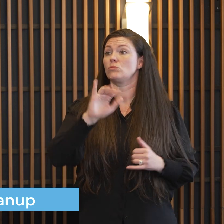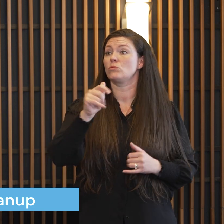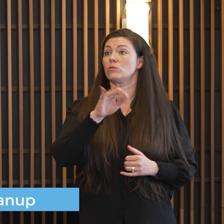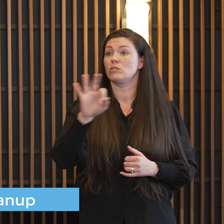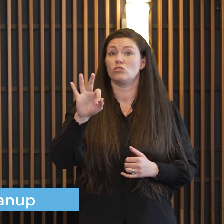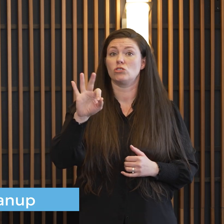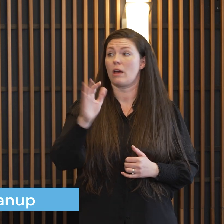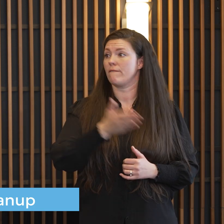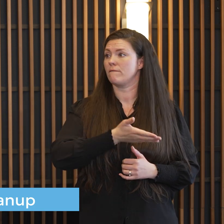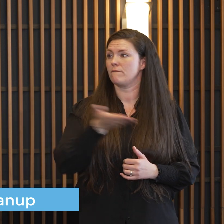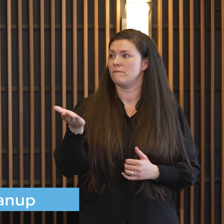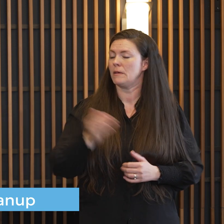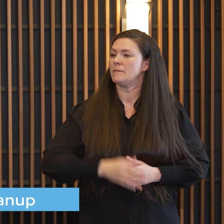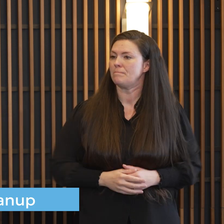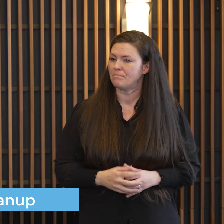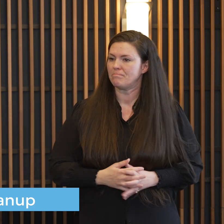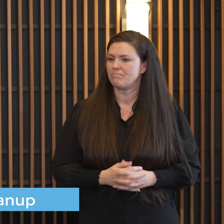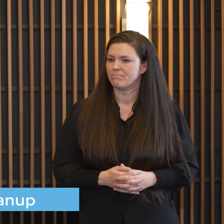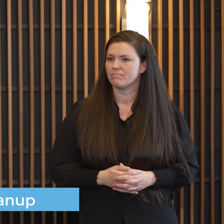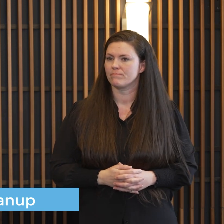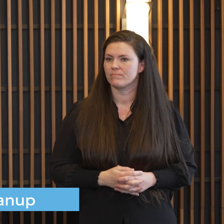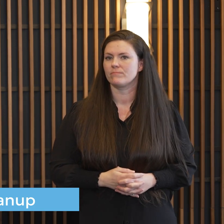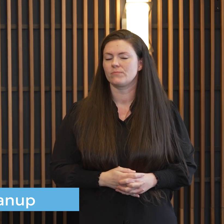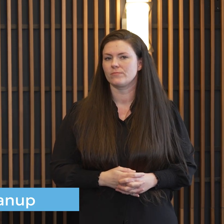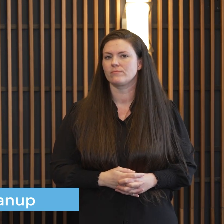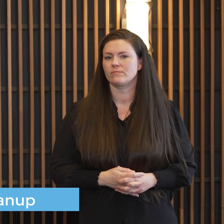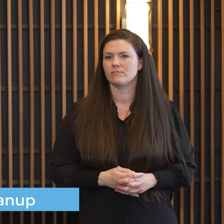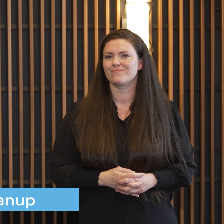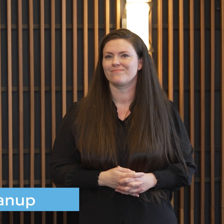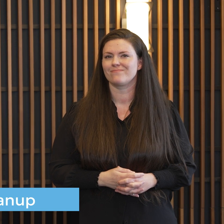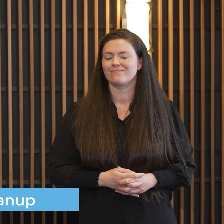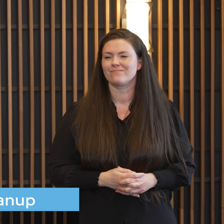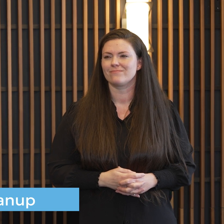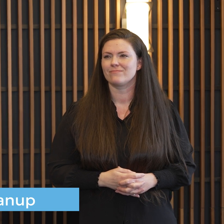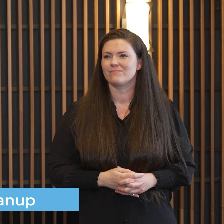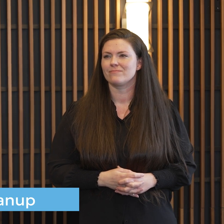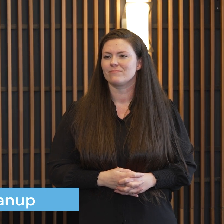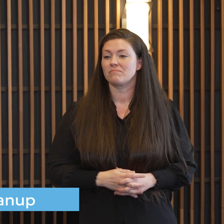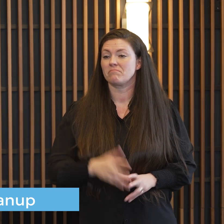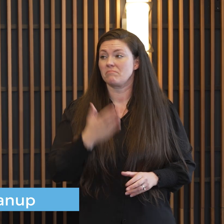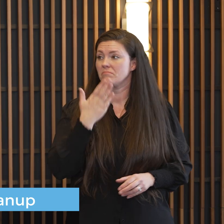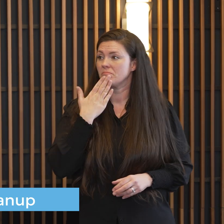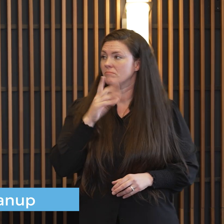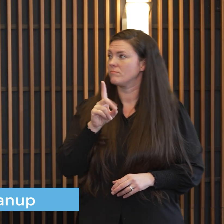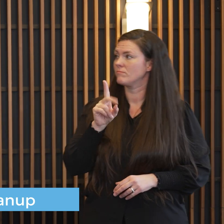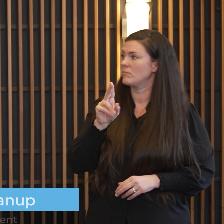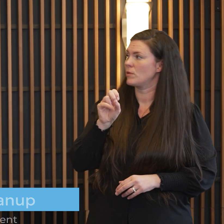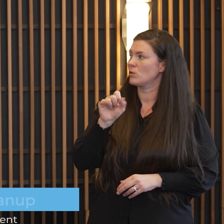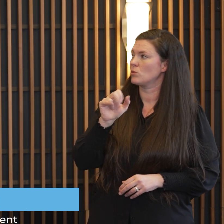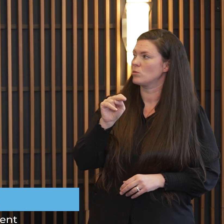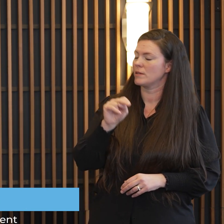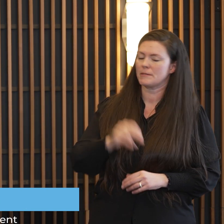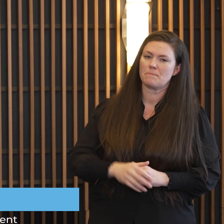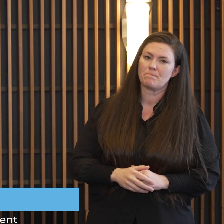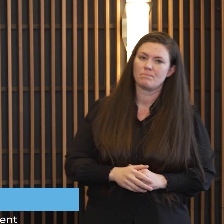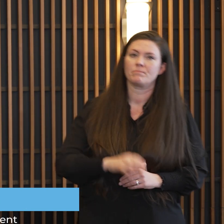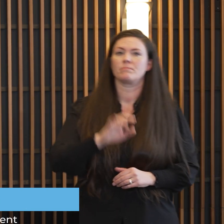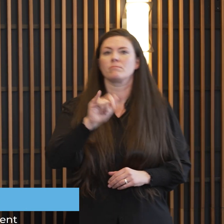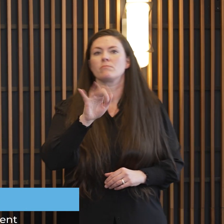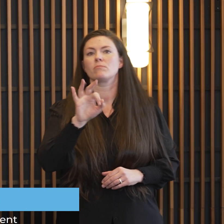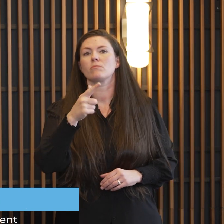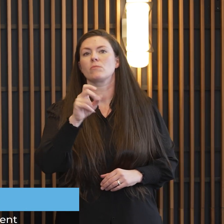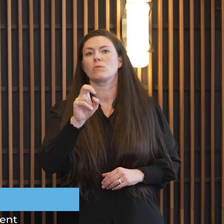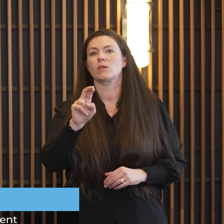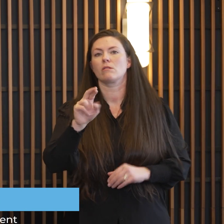Jeff garden